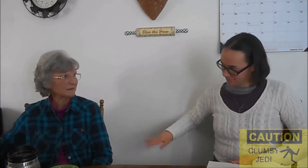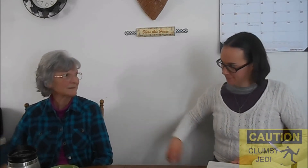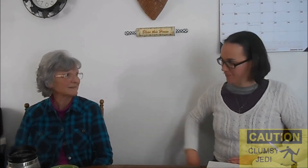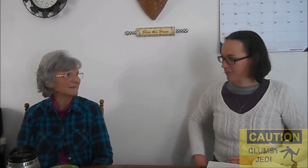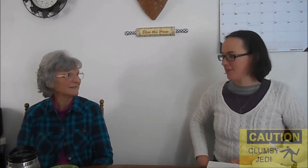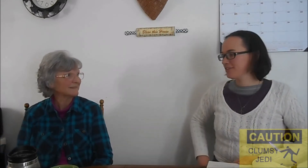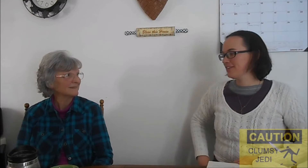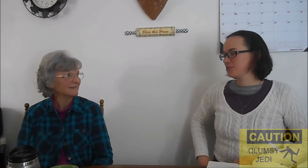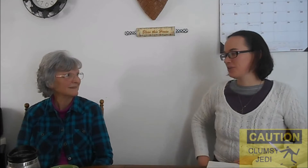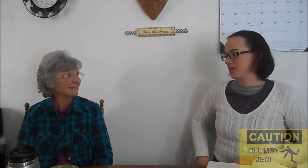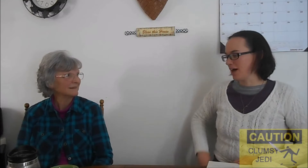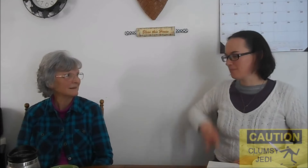We haven't done this one a lot.